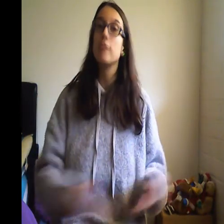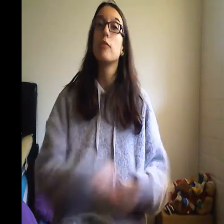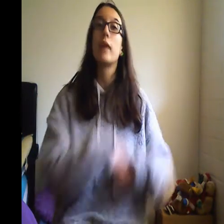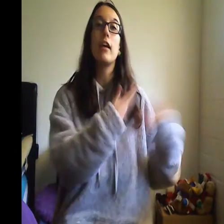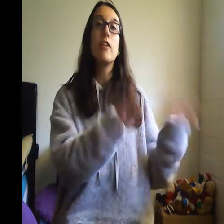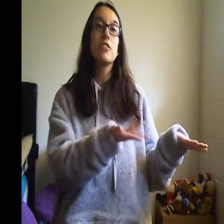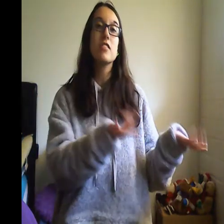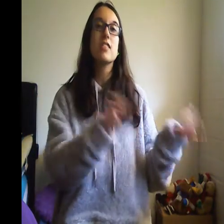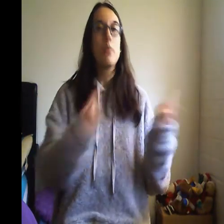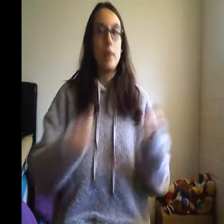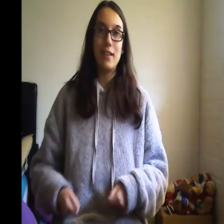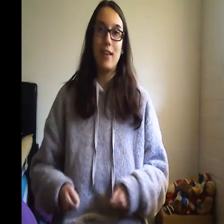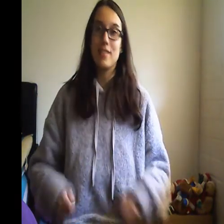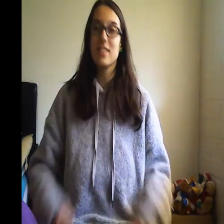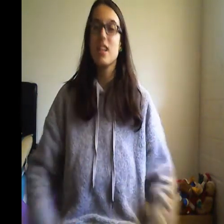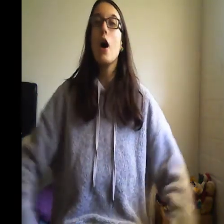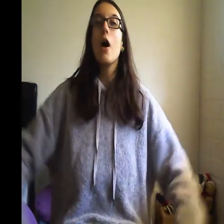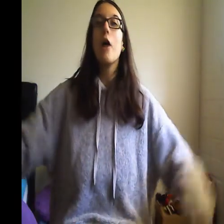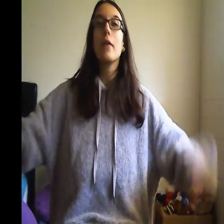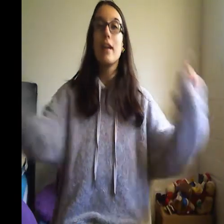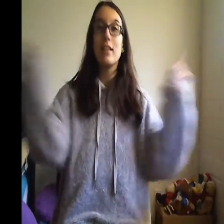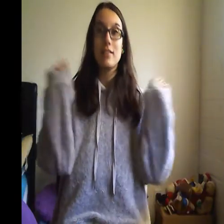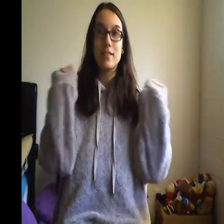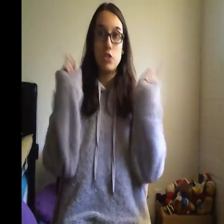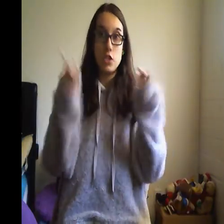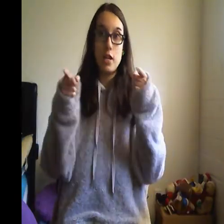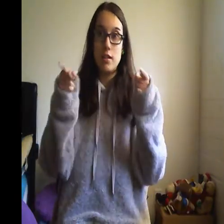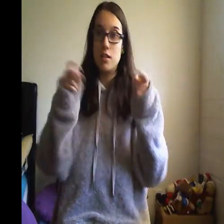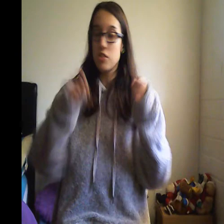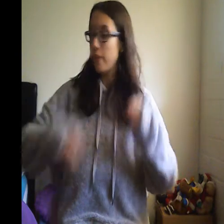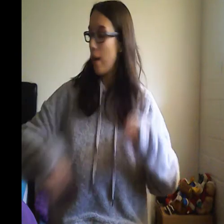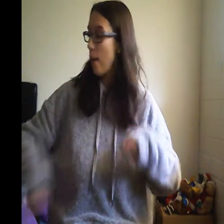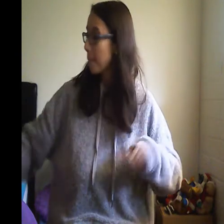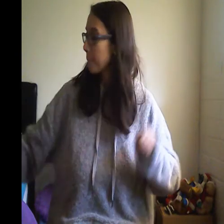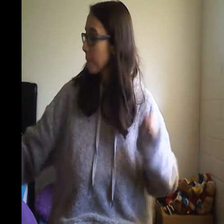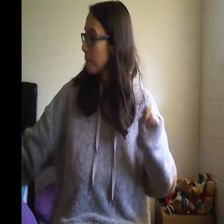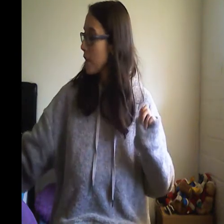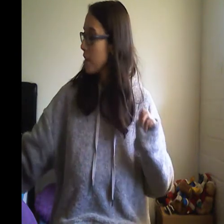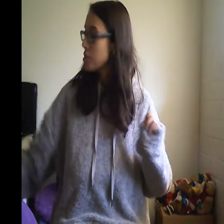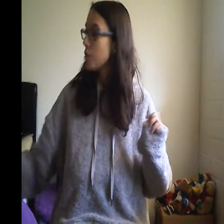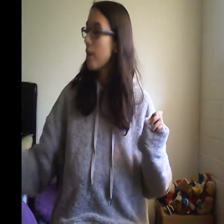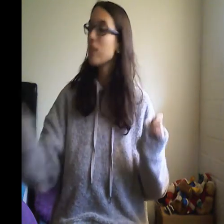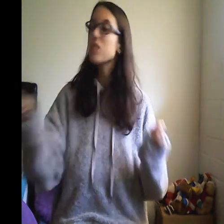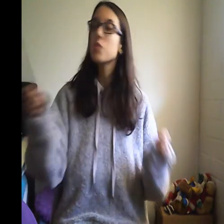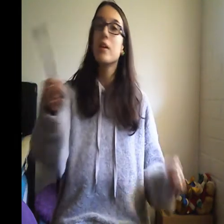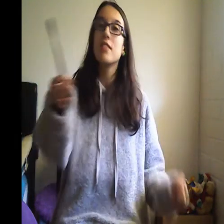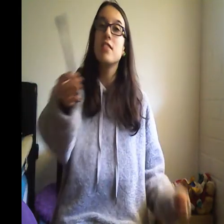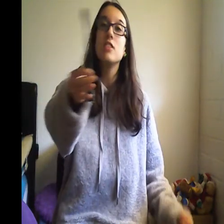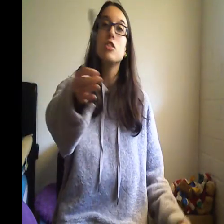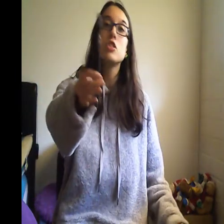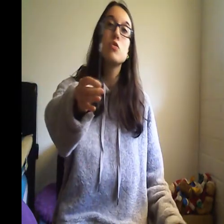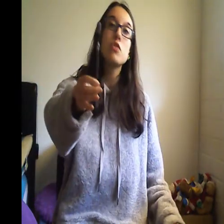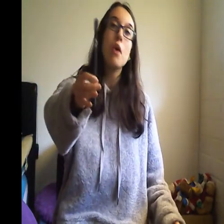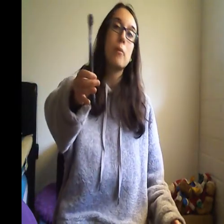what i like first and what it lasts okay let's get straight into this video so here's what the toothbrush